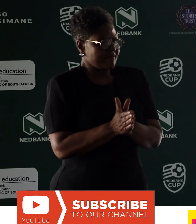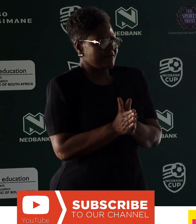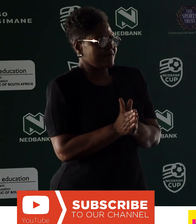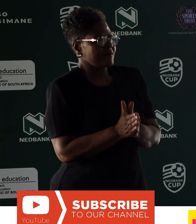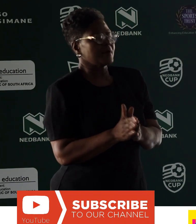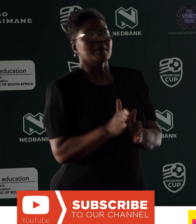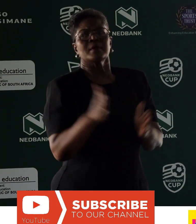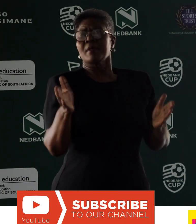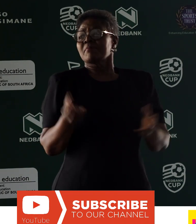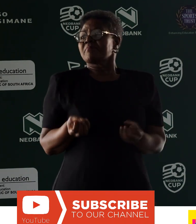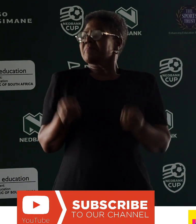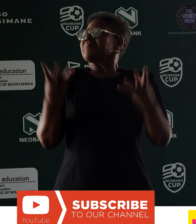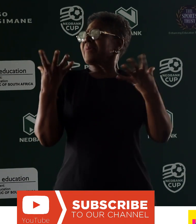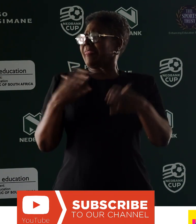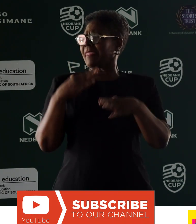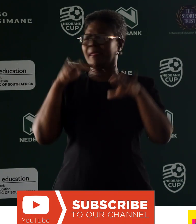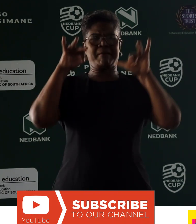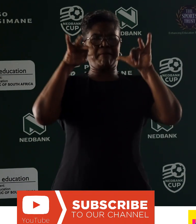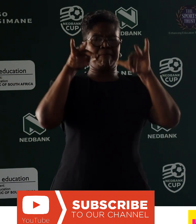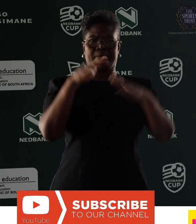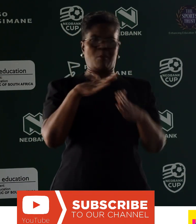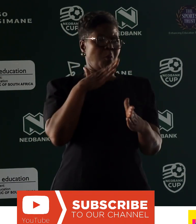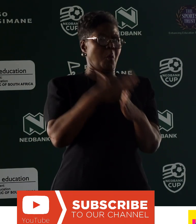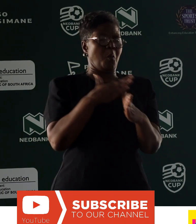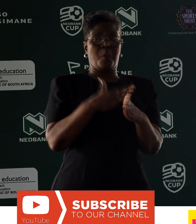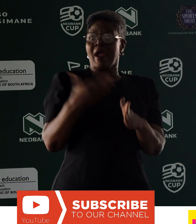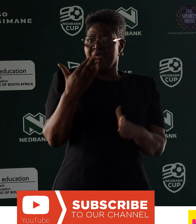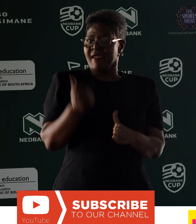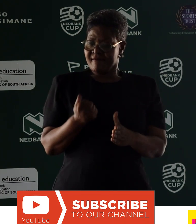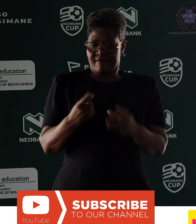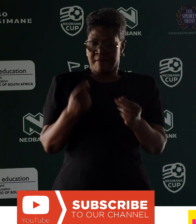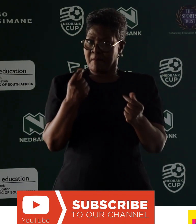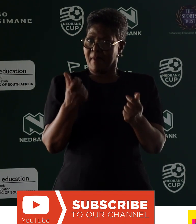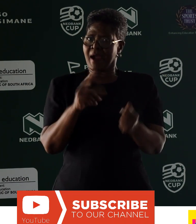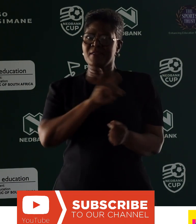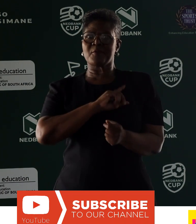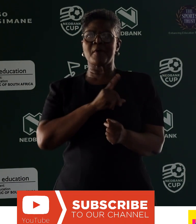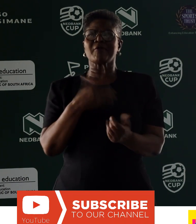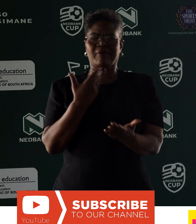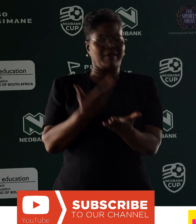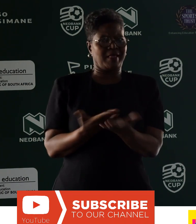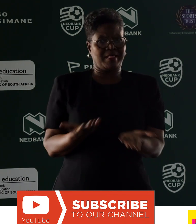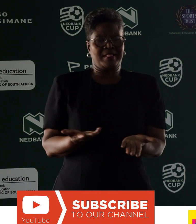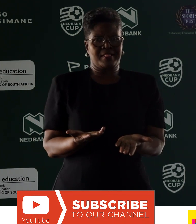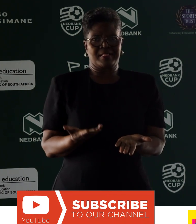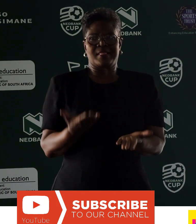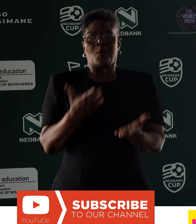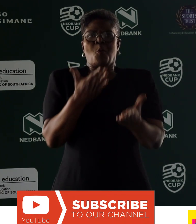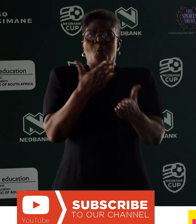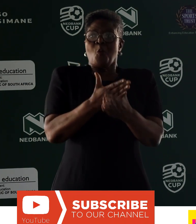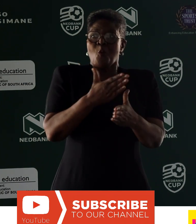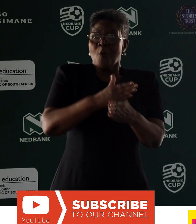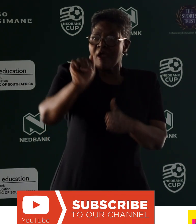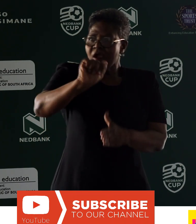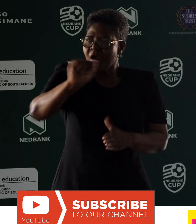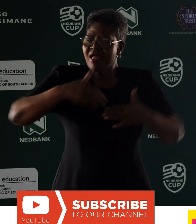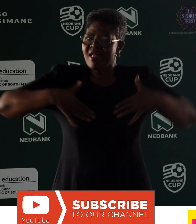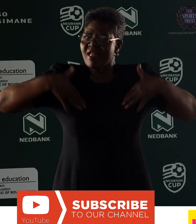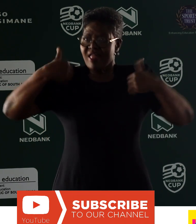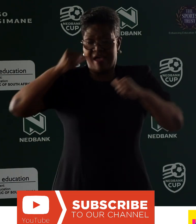There are lots of people that work in order to have money to afford their lifestyle. Your work is your life coach.